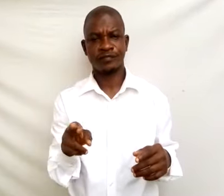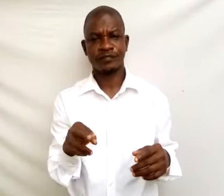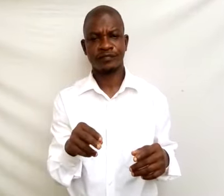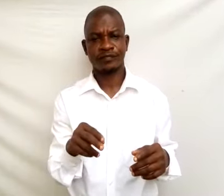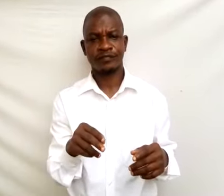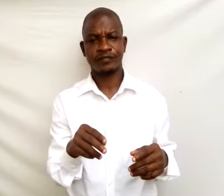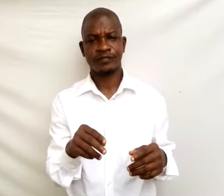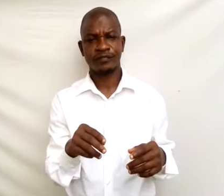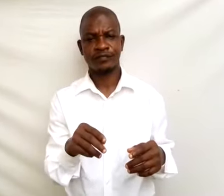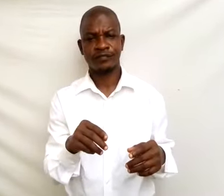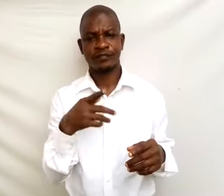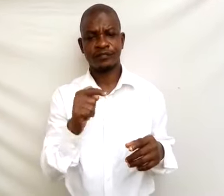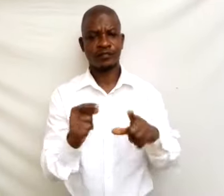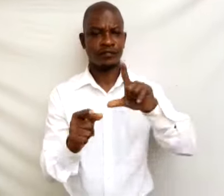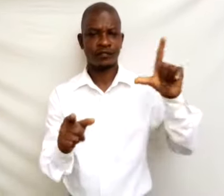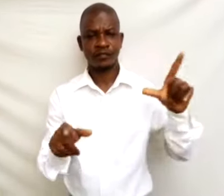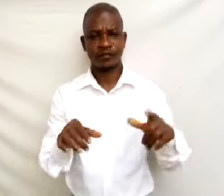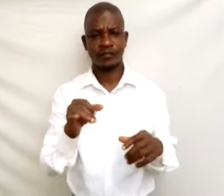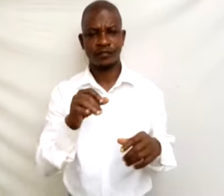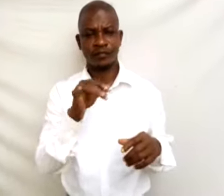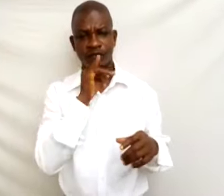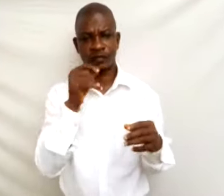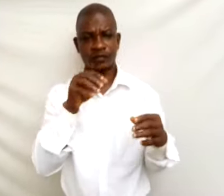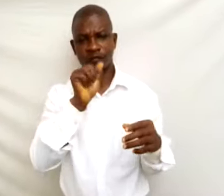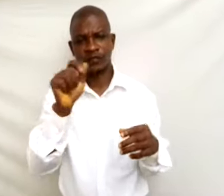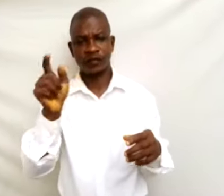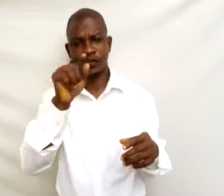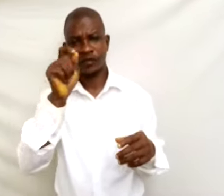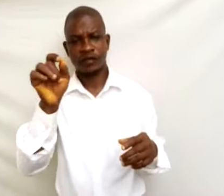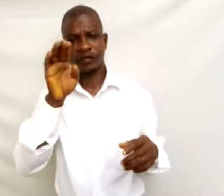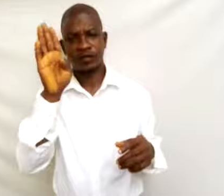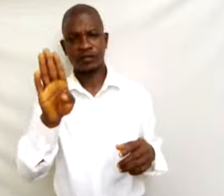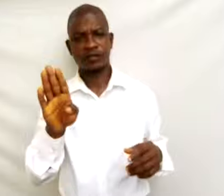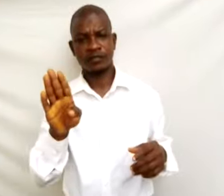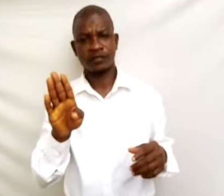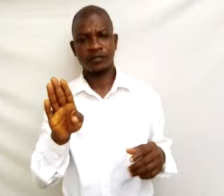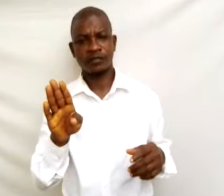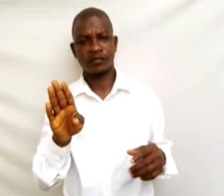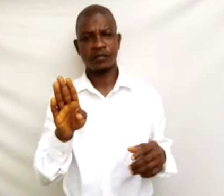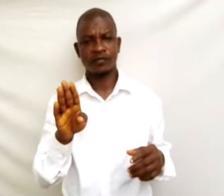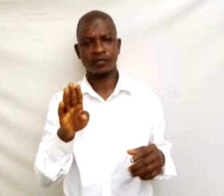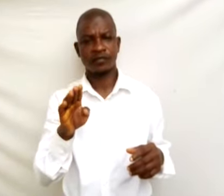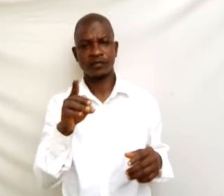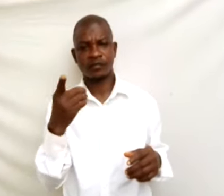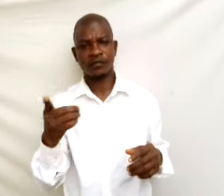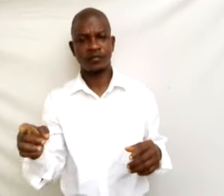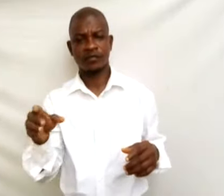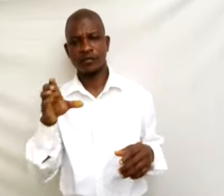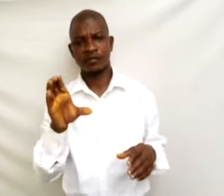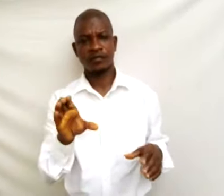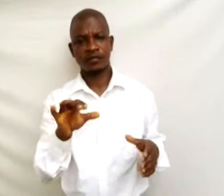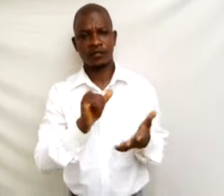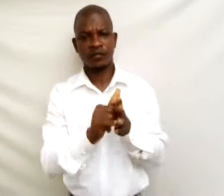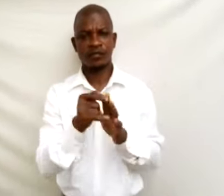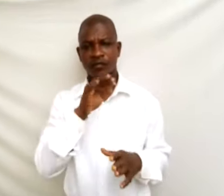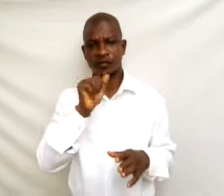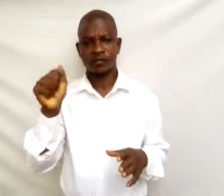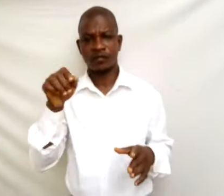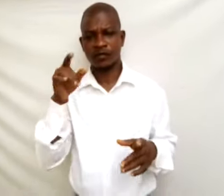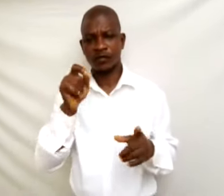The left hand side A star B delta C that is A star bracket open